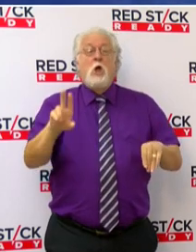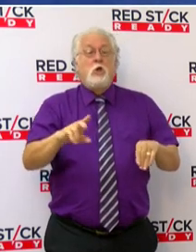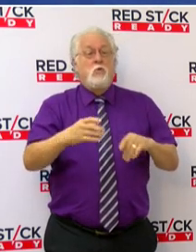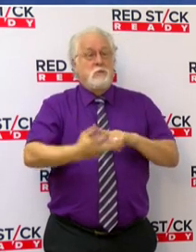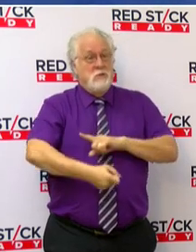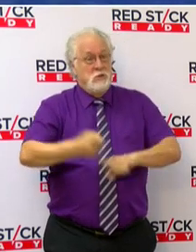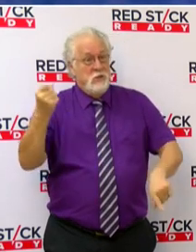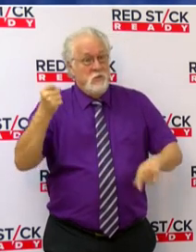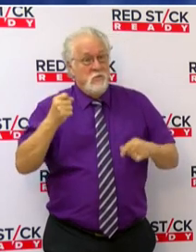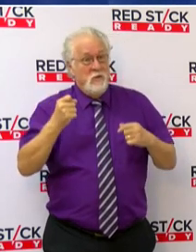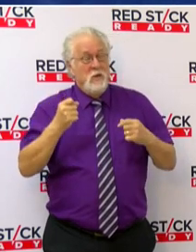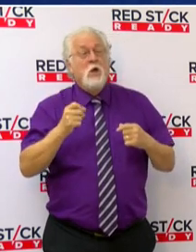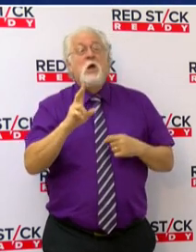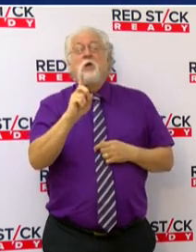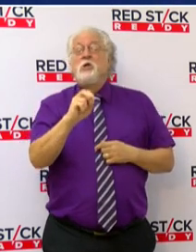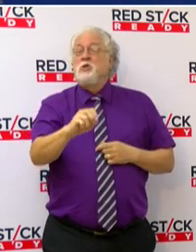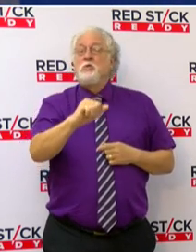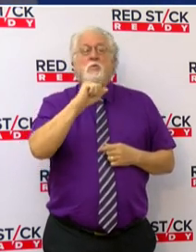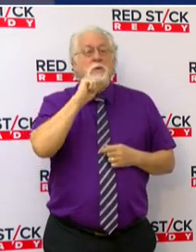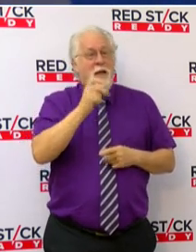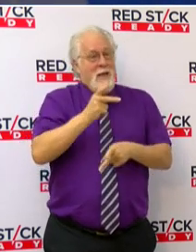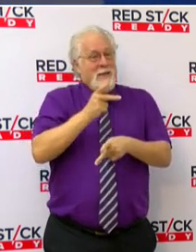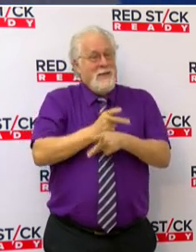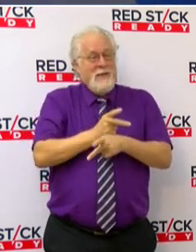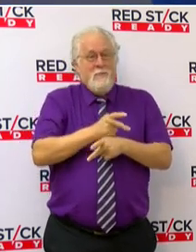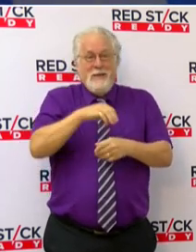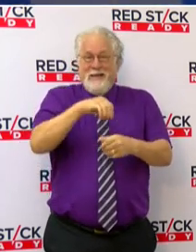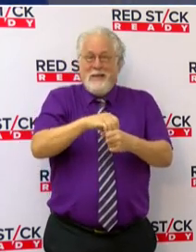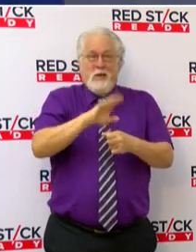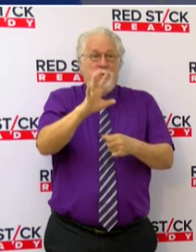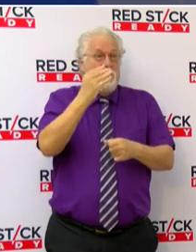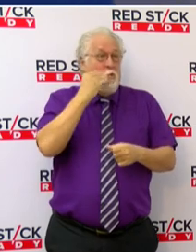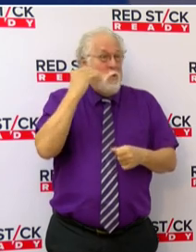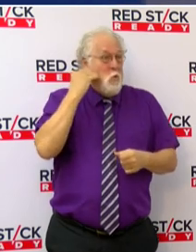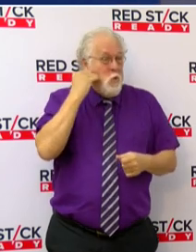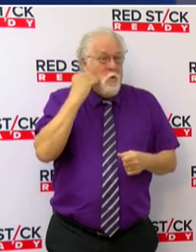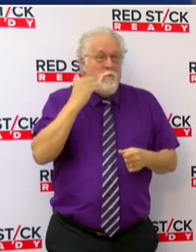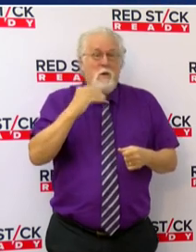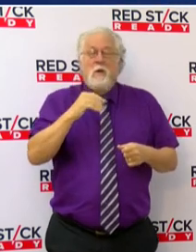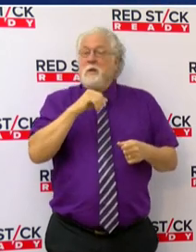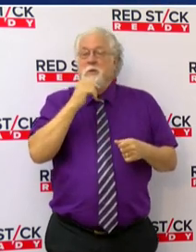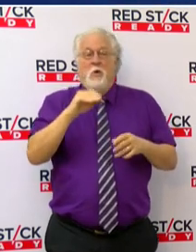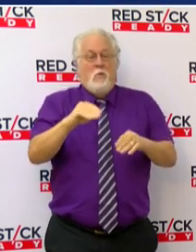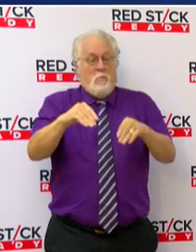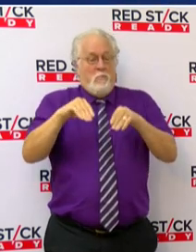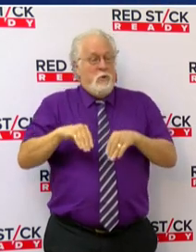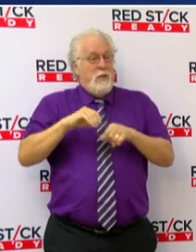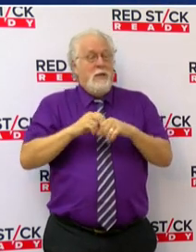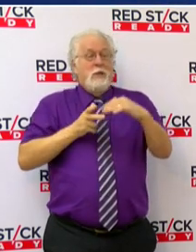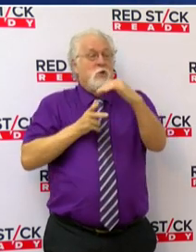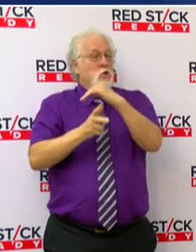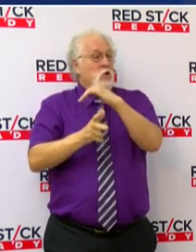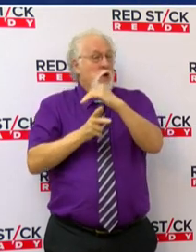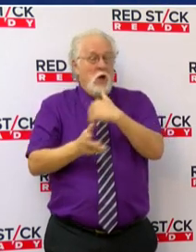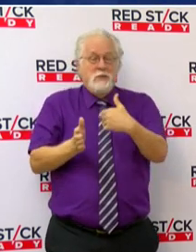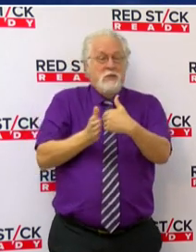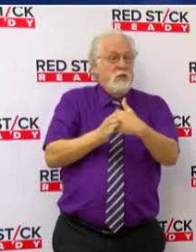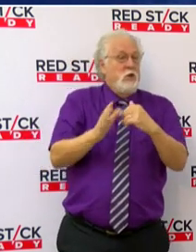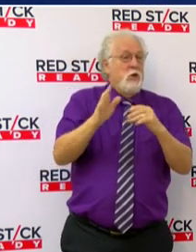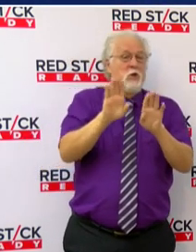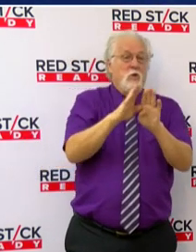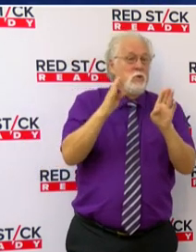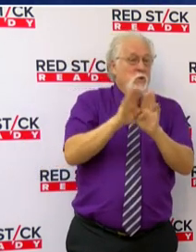generator, do not keep the generator in your home and don't place it in your garage near your doors,